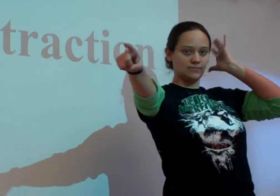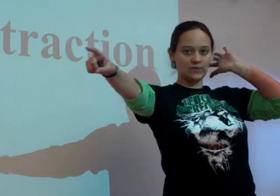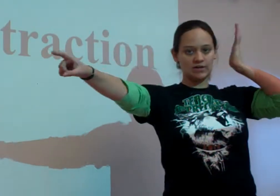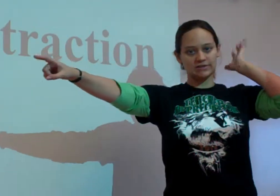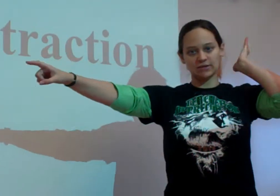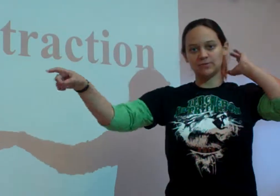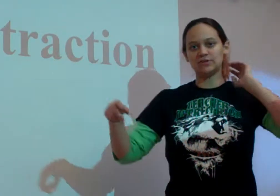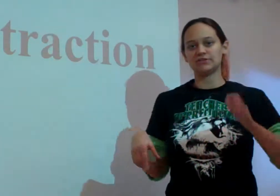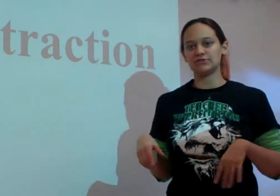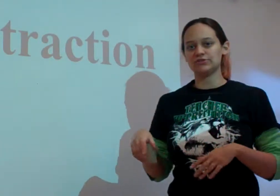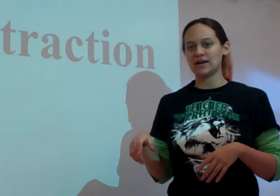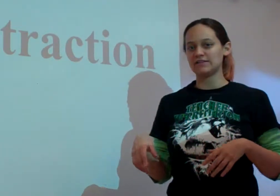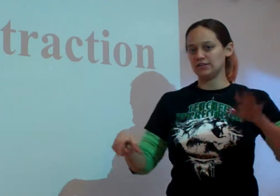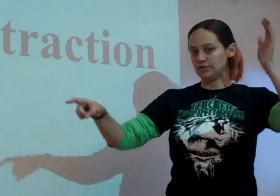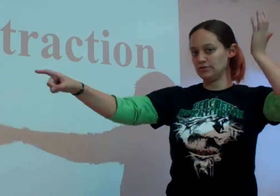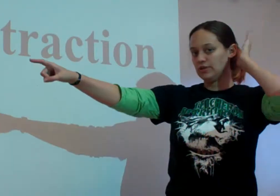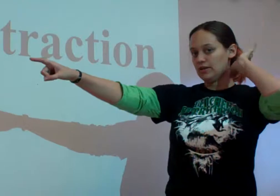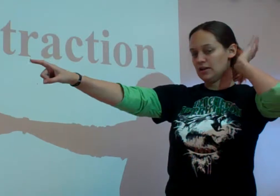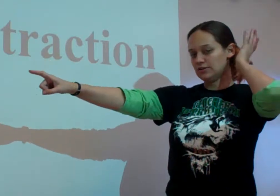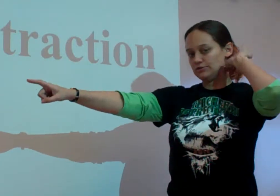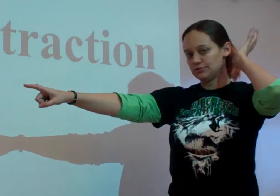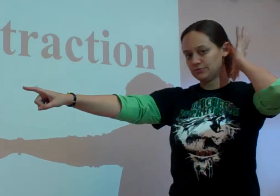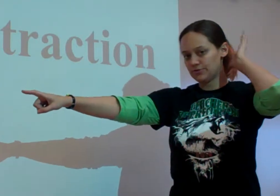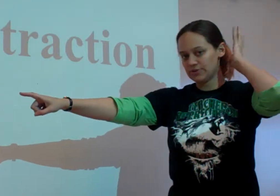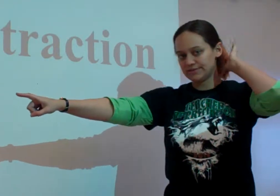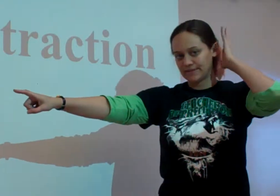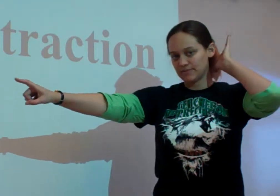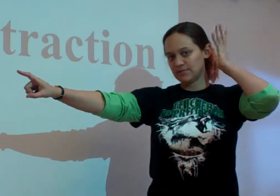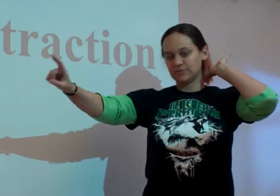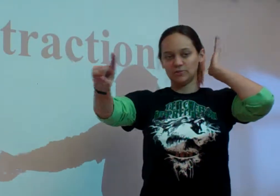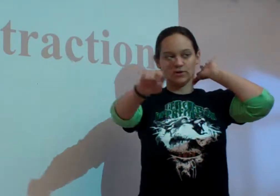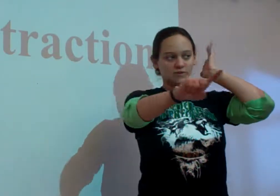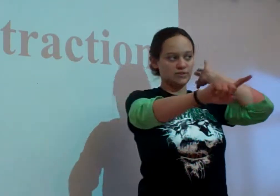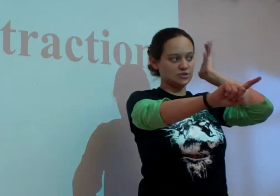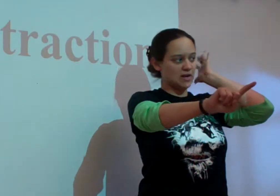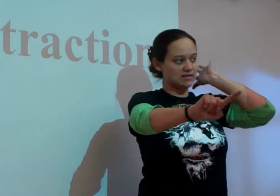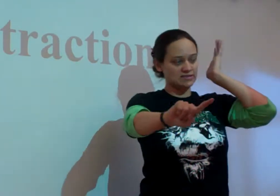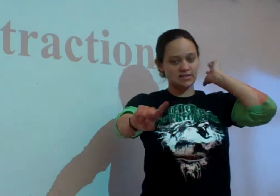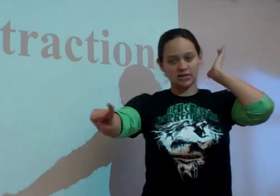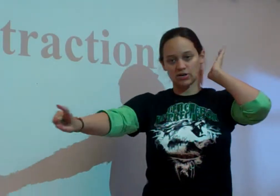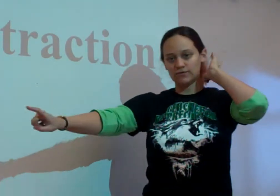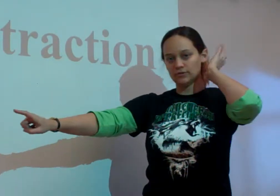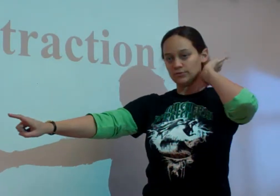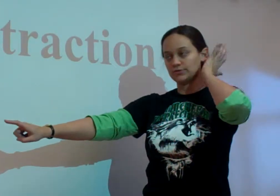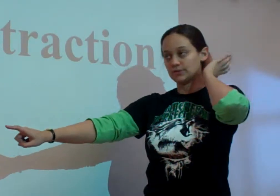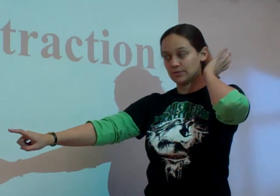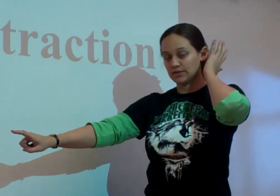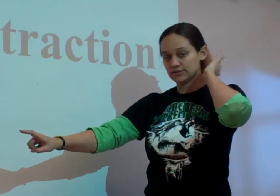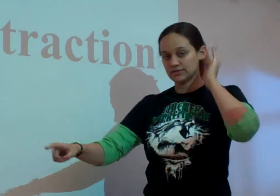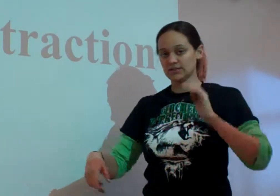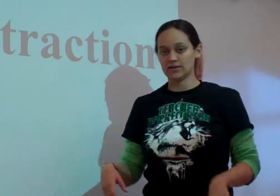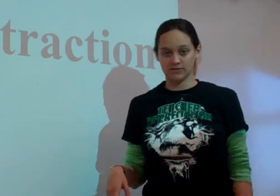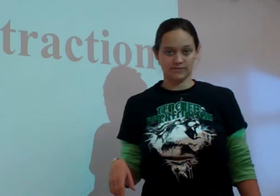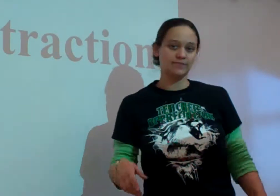Alright, if something is distracting you and you do this, that makes me aware of it so I can take care of it or so somebody else can take care of it.